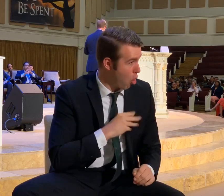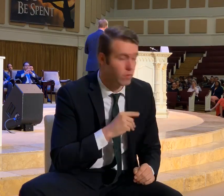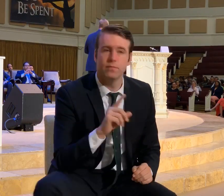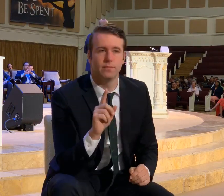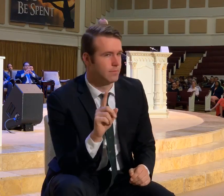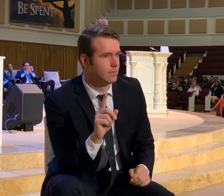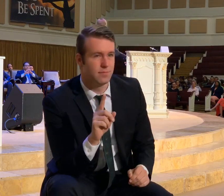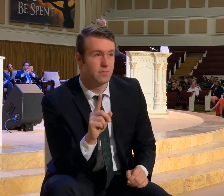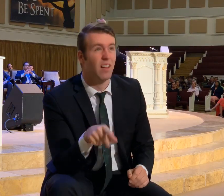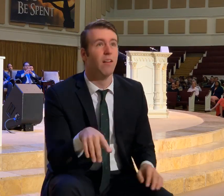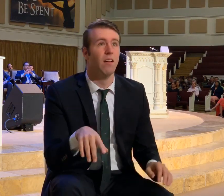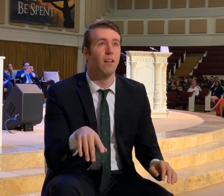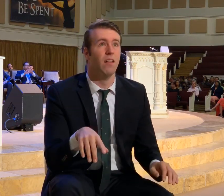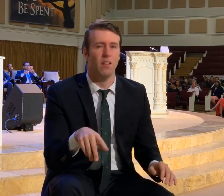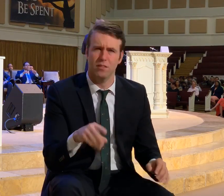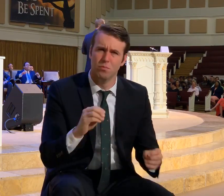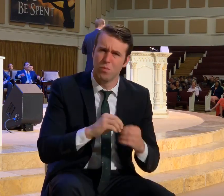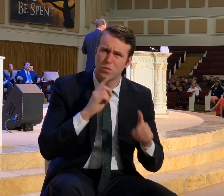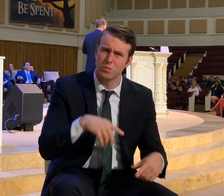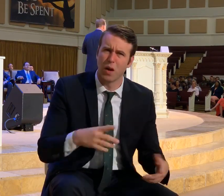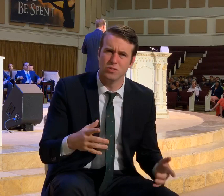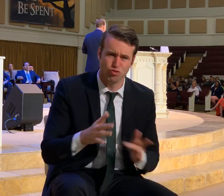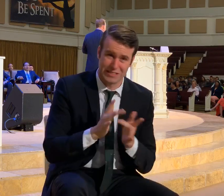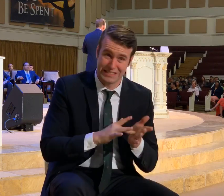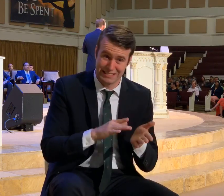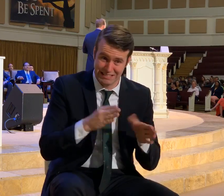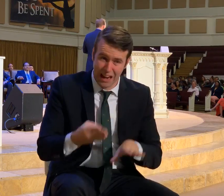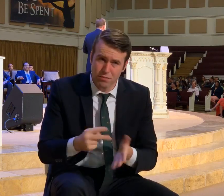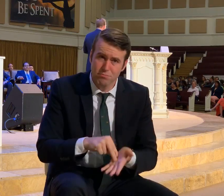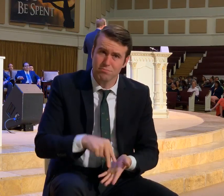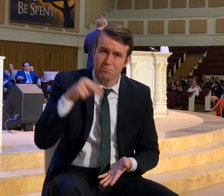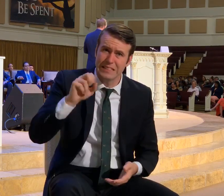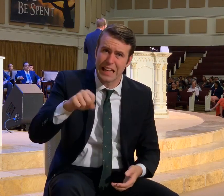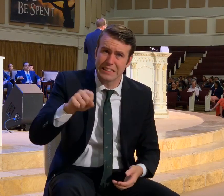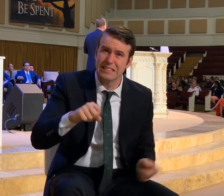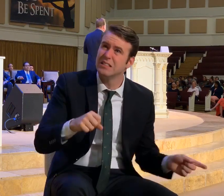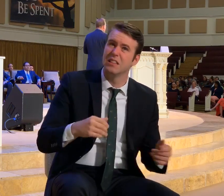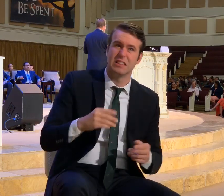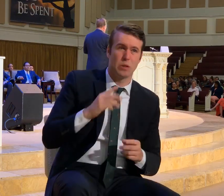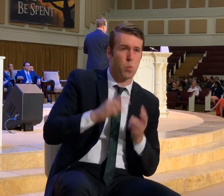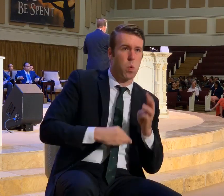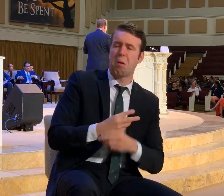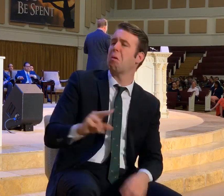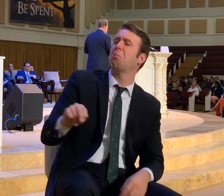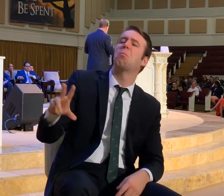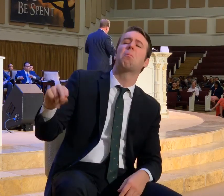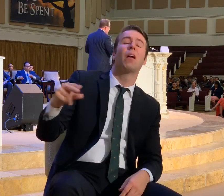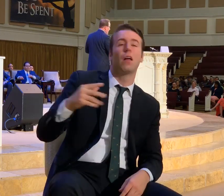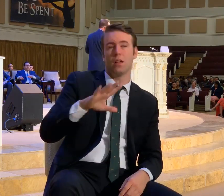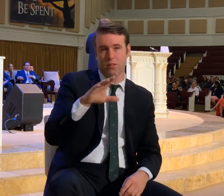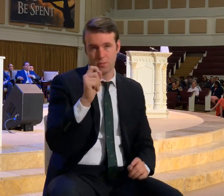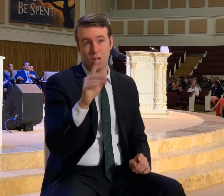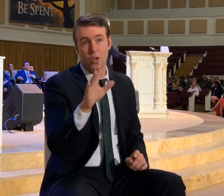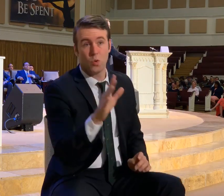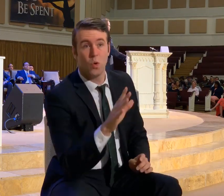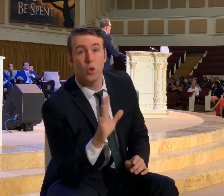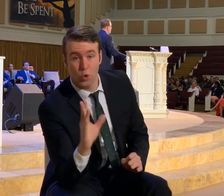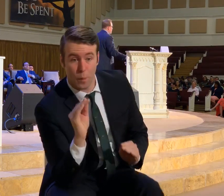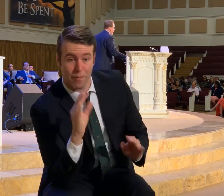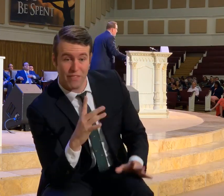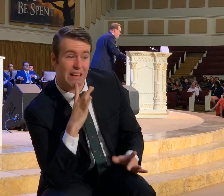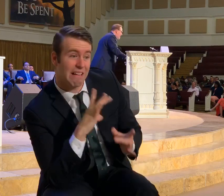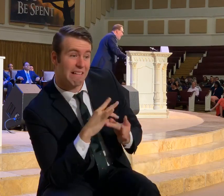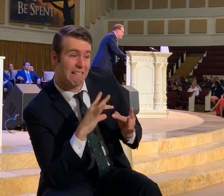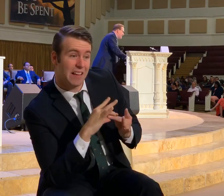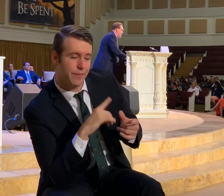Well, I thought I'd get a little better response than that. You young people, I don't care what your professor says. I don't care